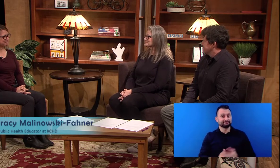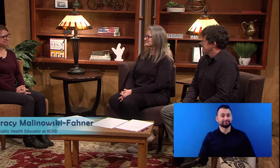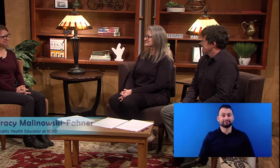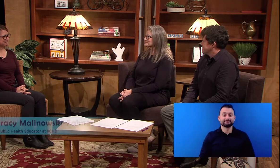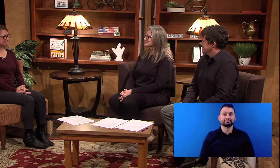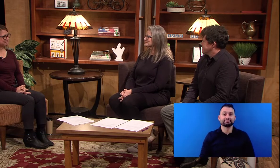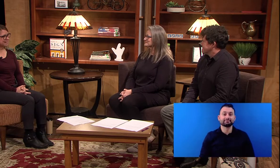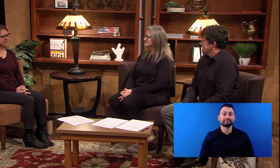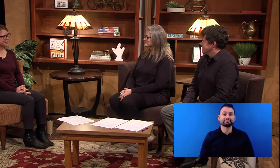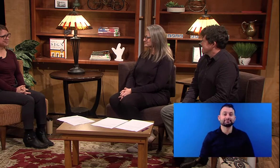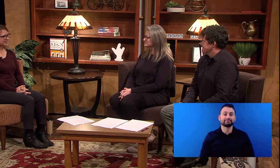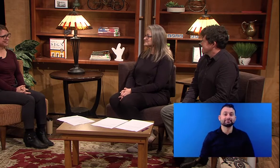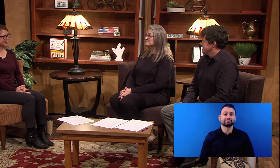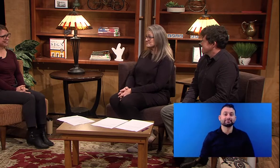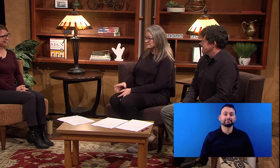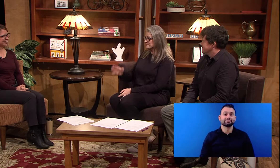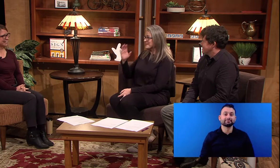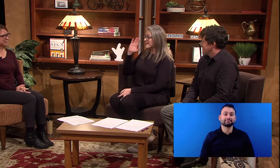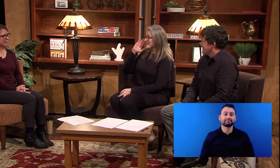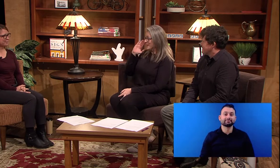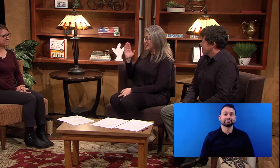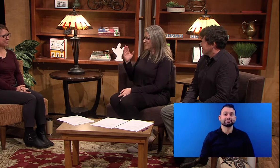Hello, thanks for having me.